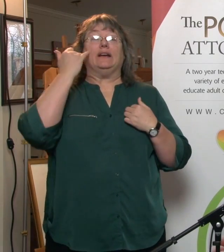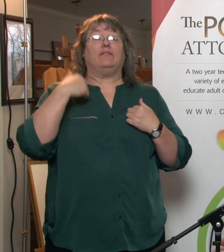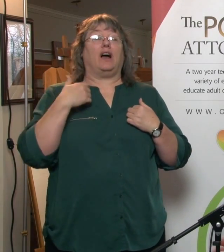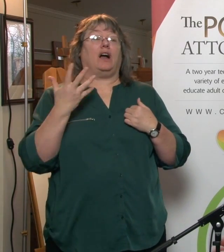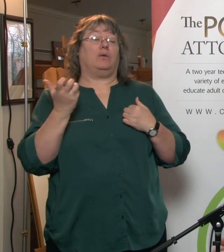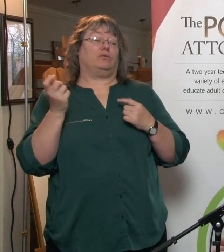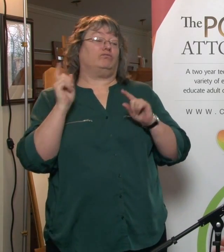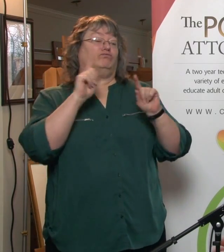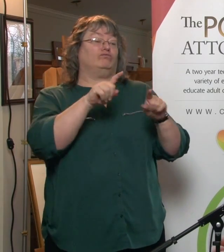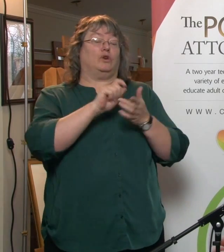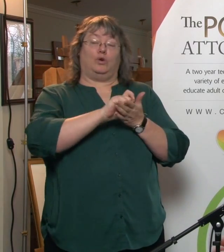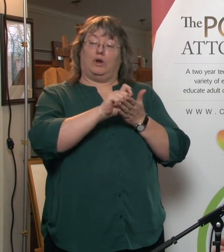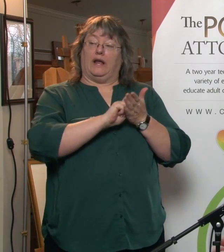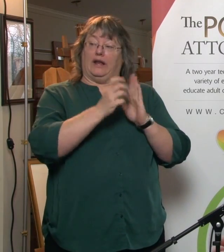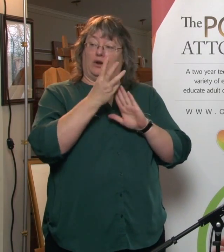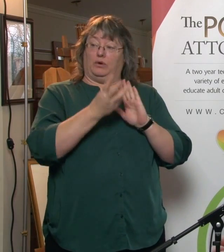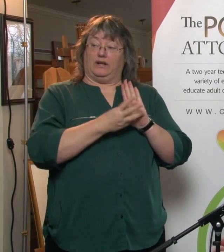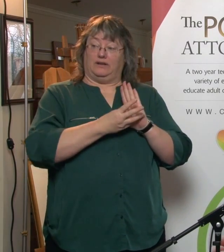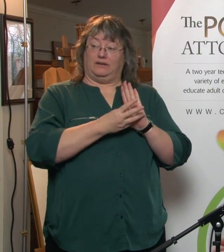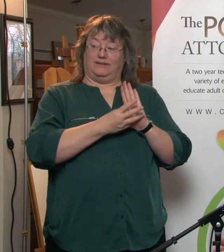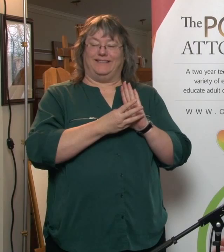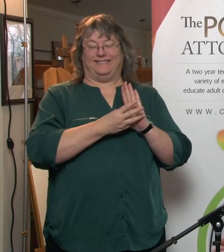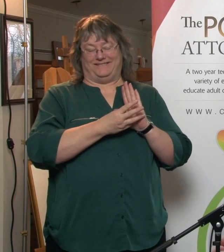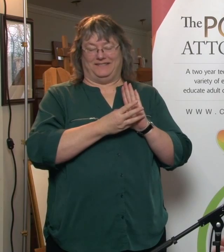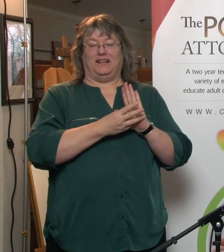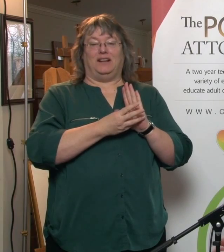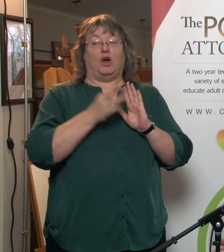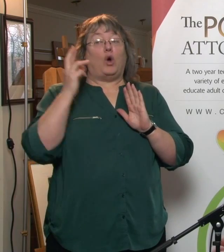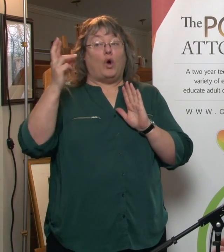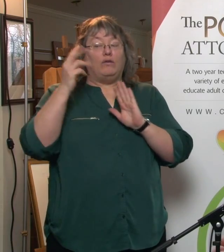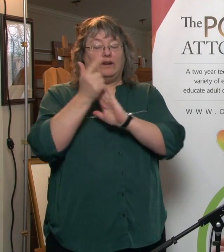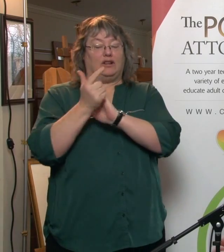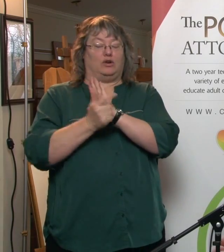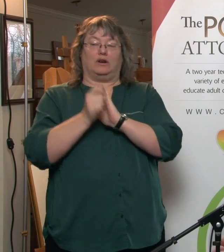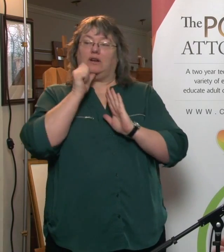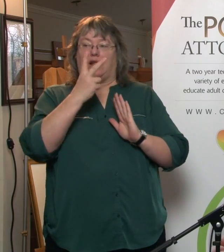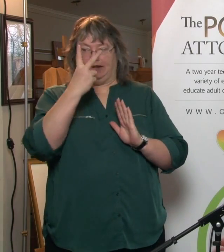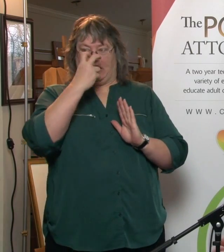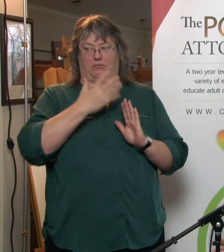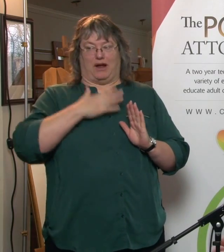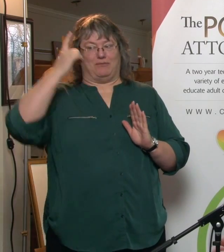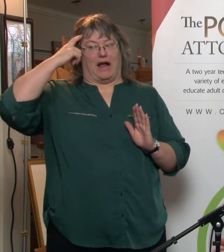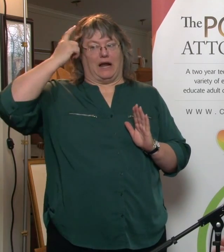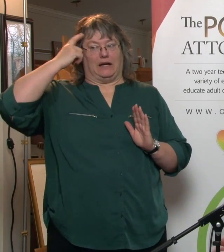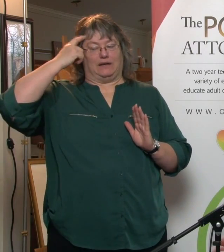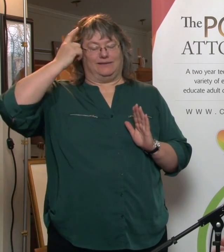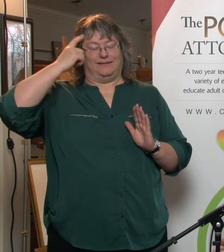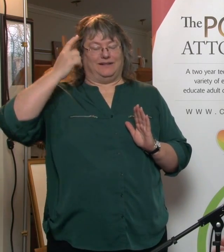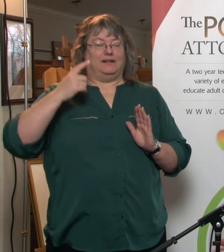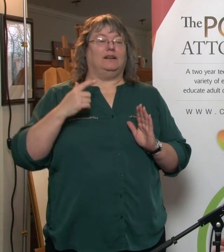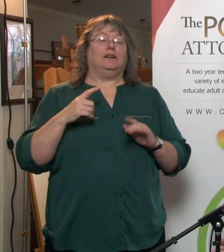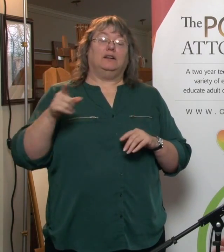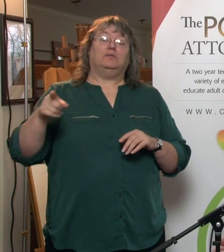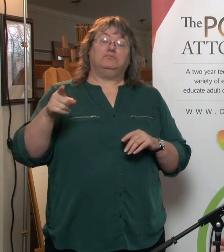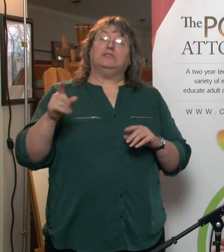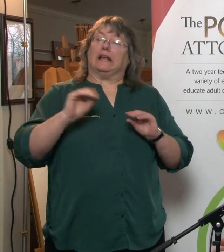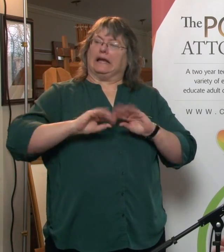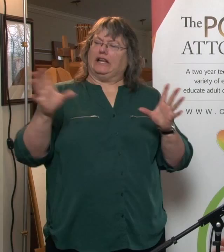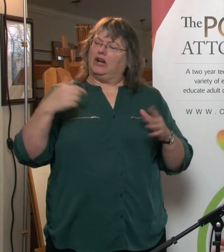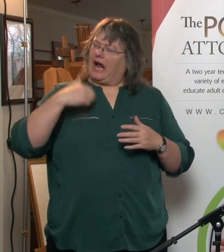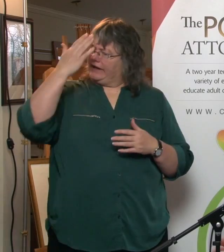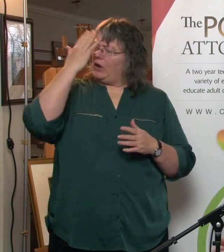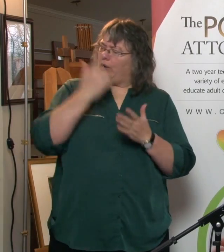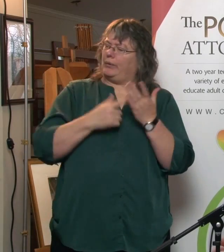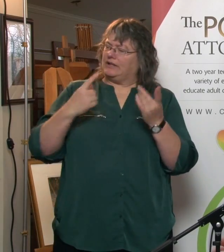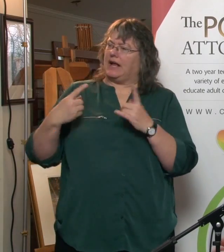today, I would like to think that a lawyer would not have any doubts about my capacity as we're working through. It would be pretty clear that I know